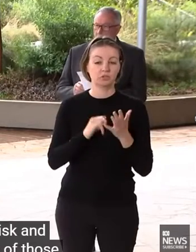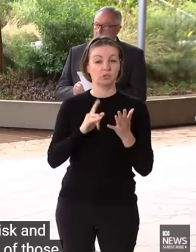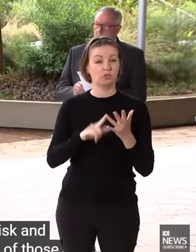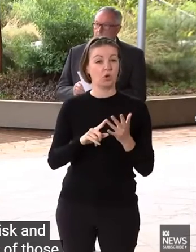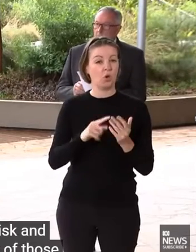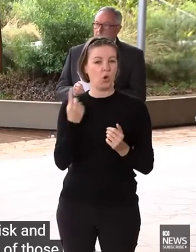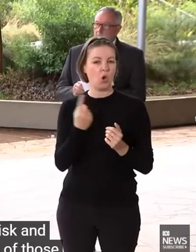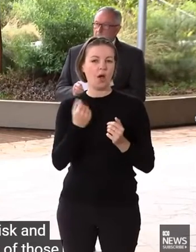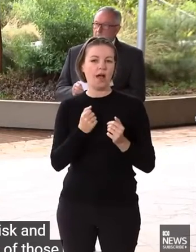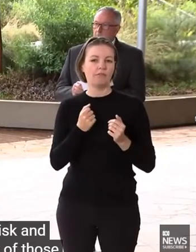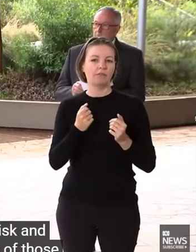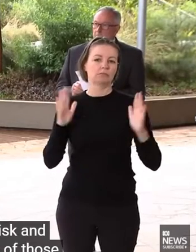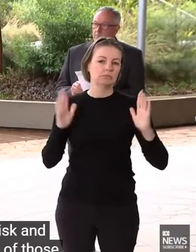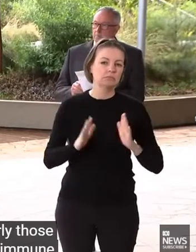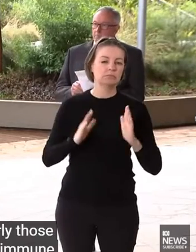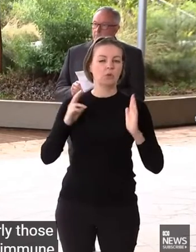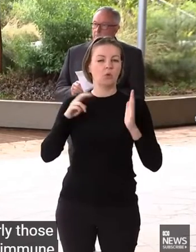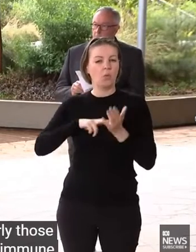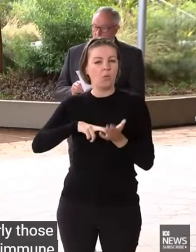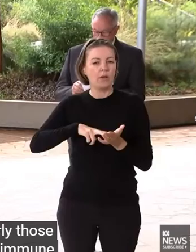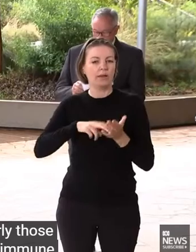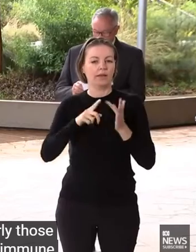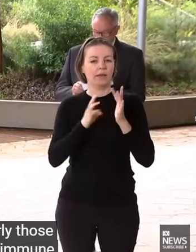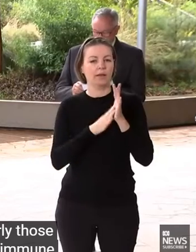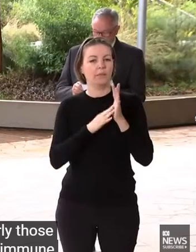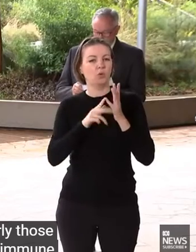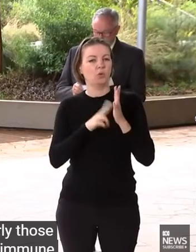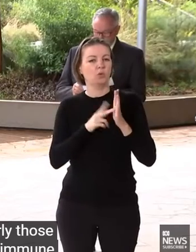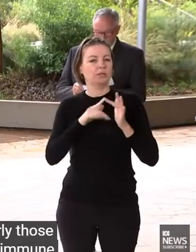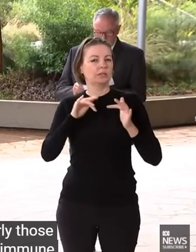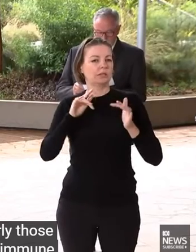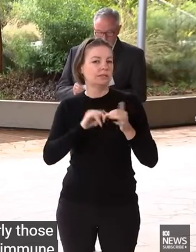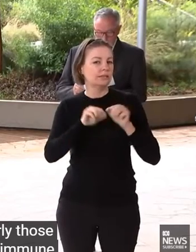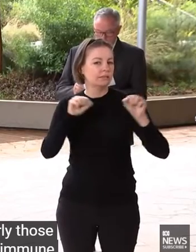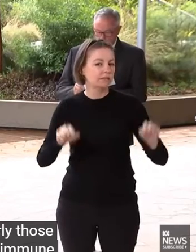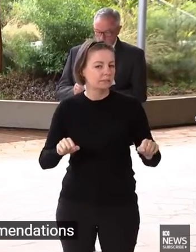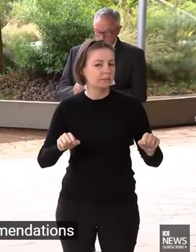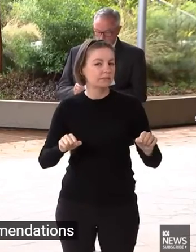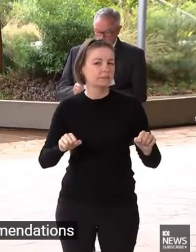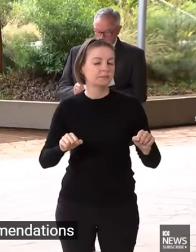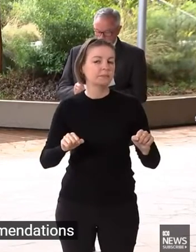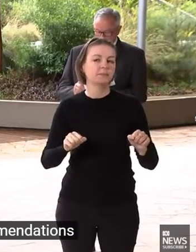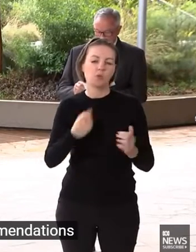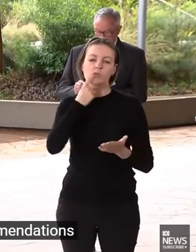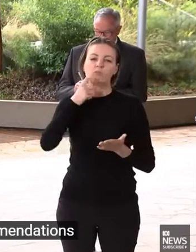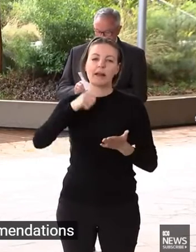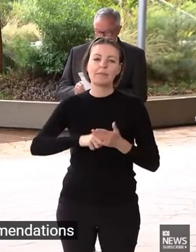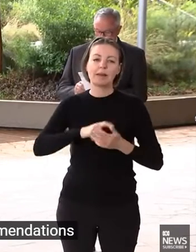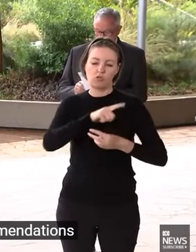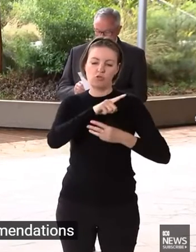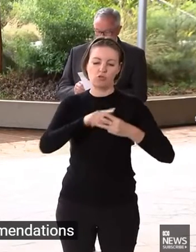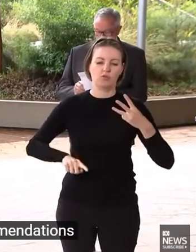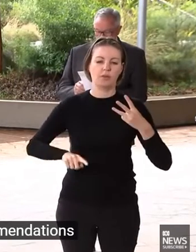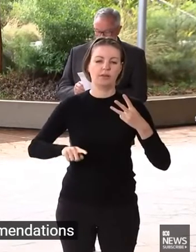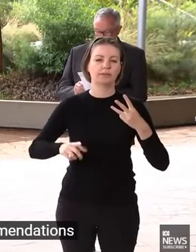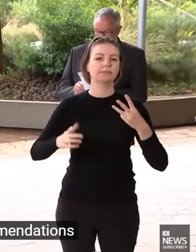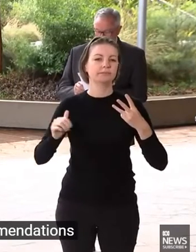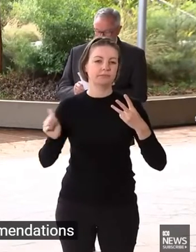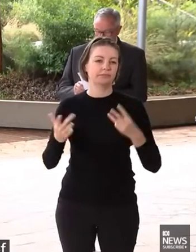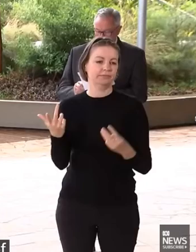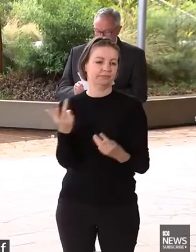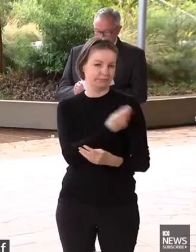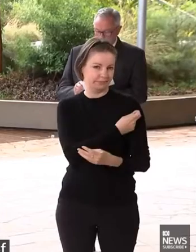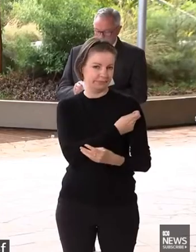the suppressed immune system, we have recommendations for three doses as part of the primary course and